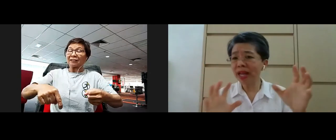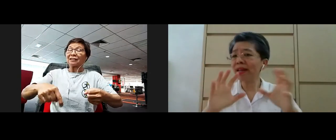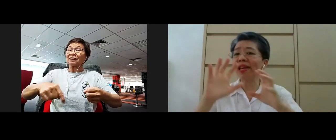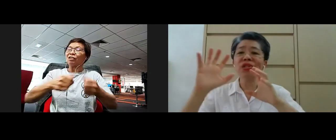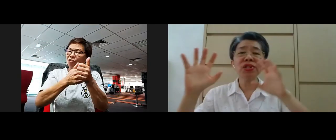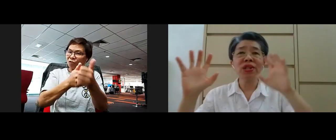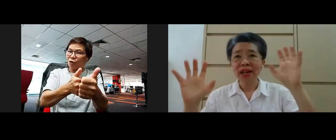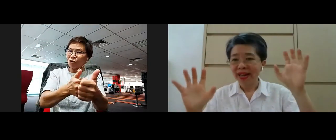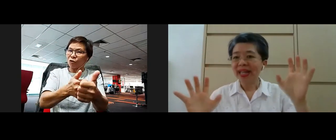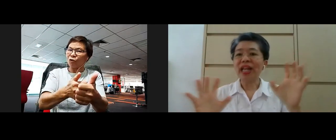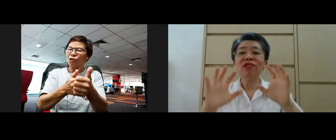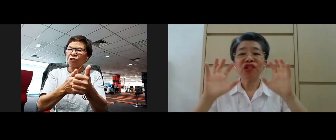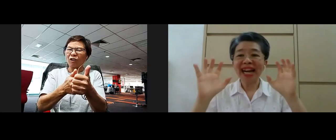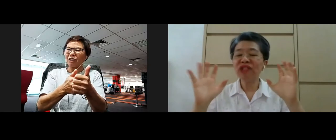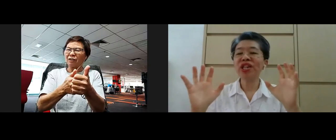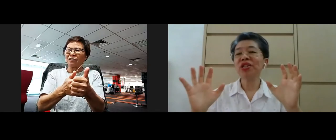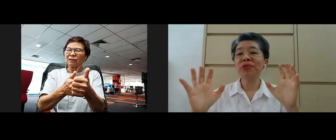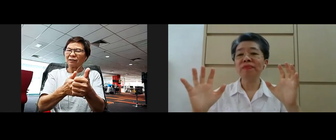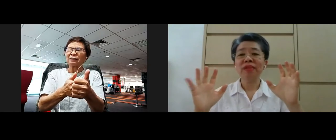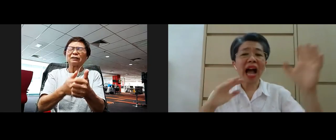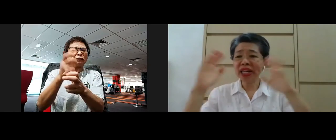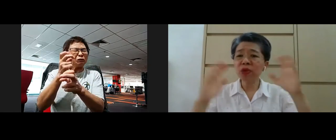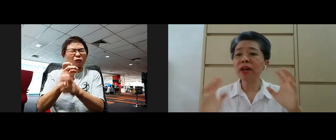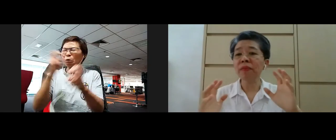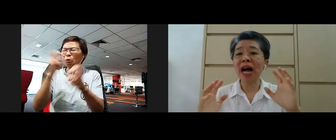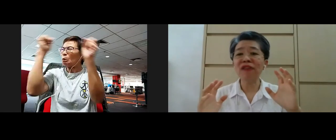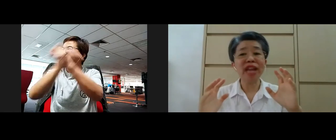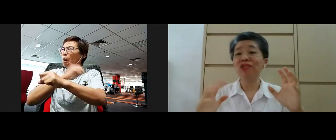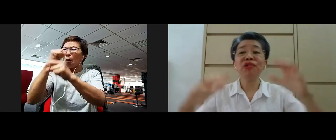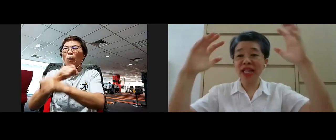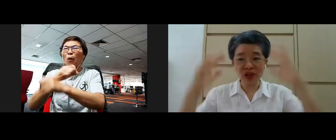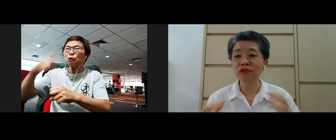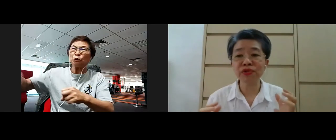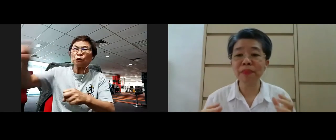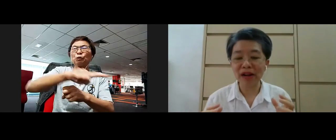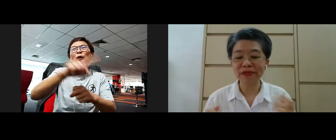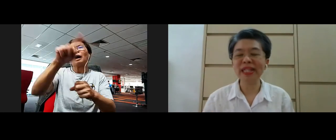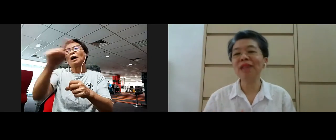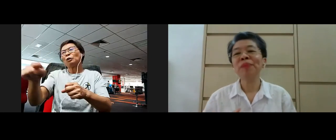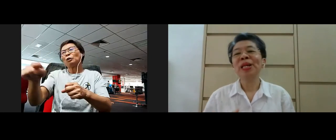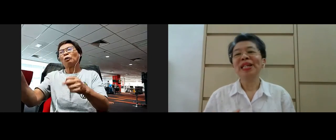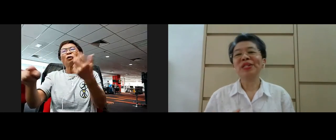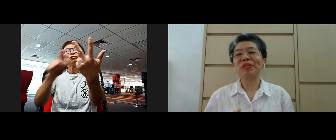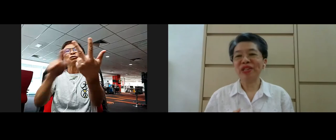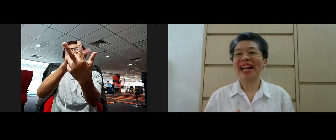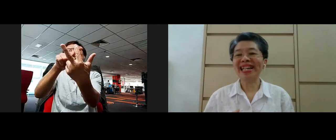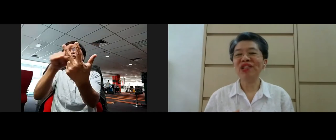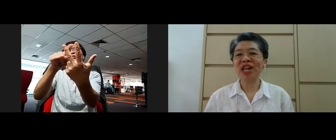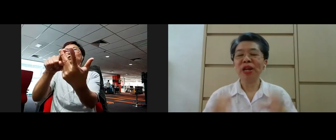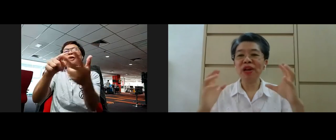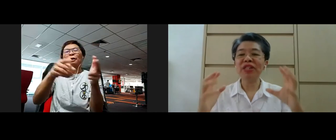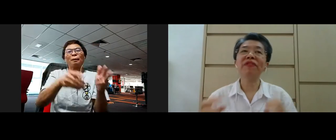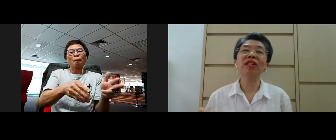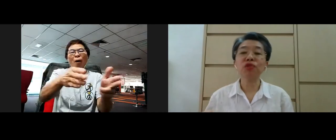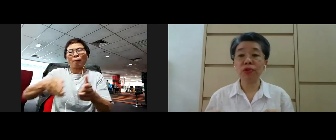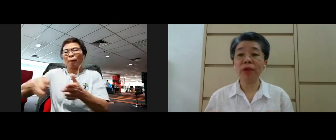something is you know challenging you either one of the path and usually it's all three paths yeah it's going to be challenged